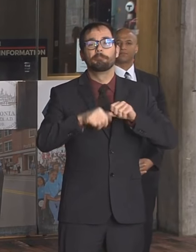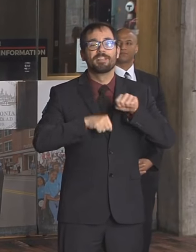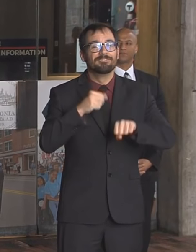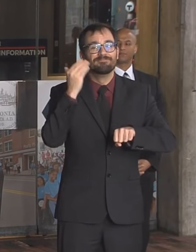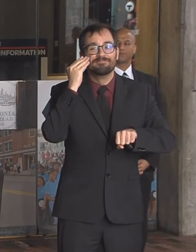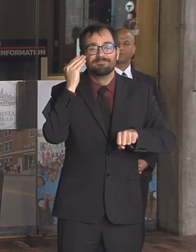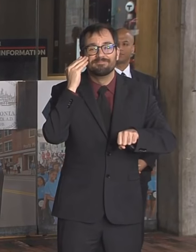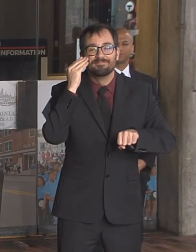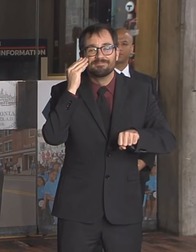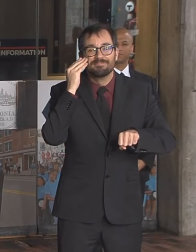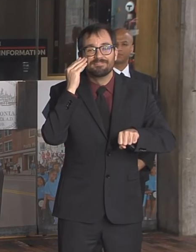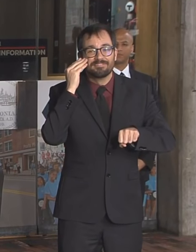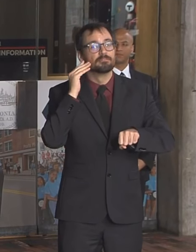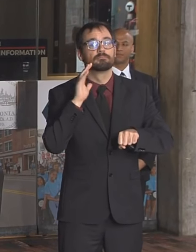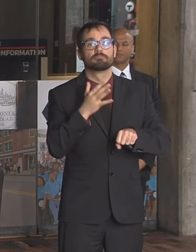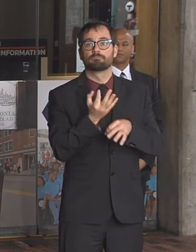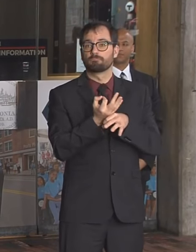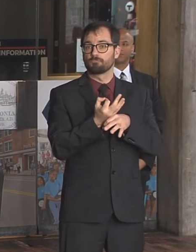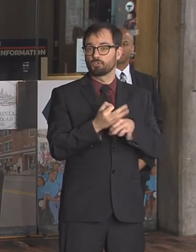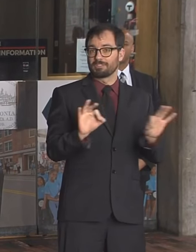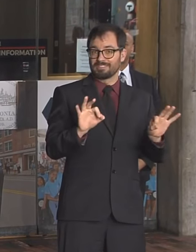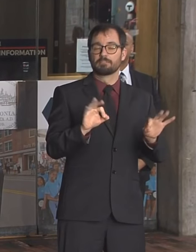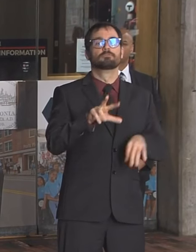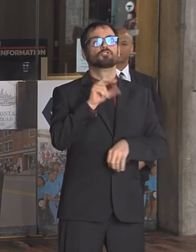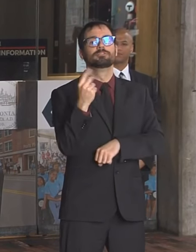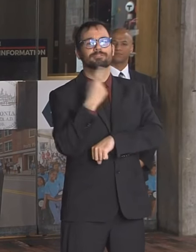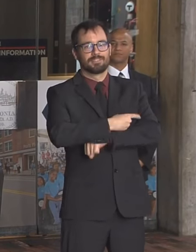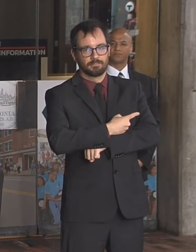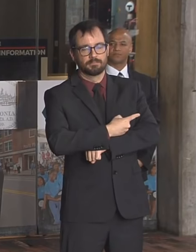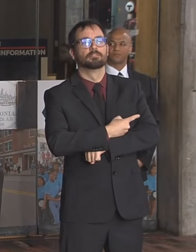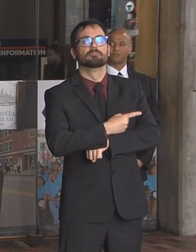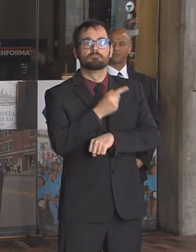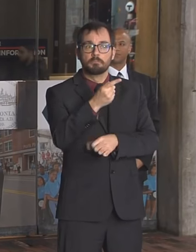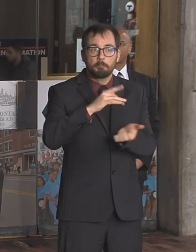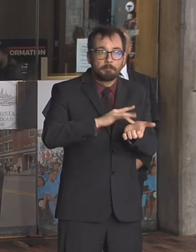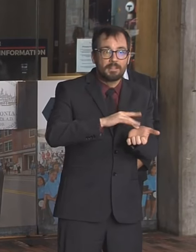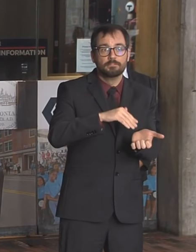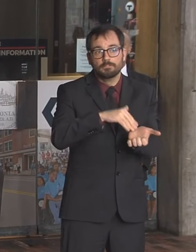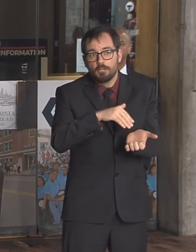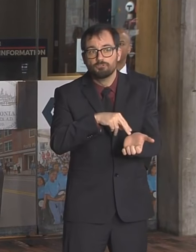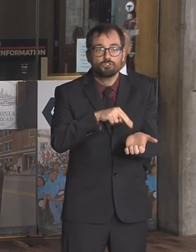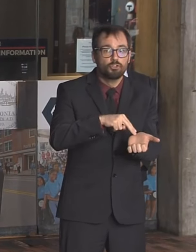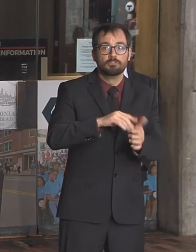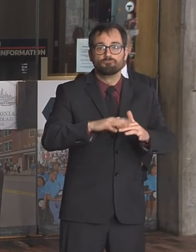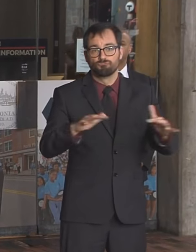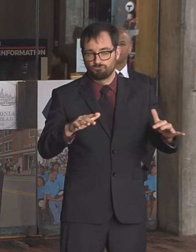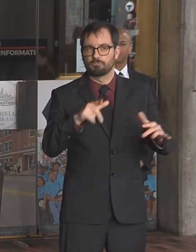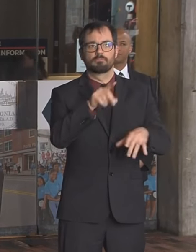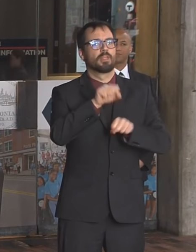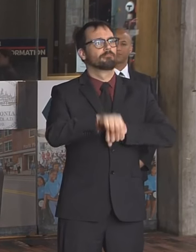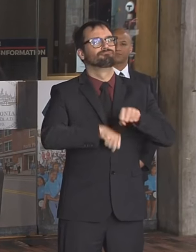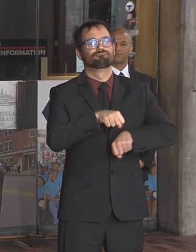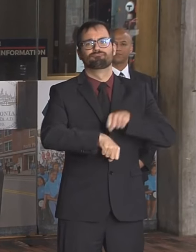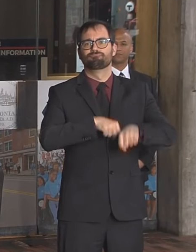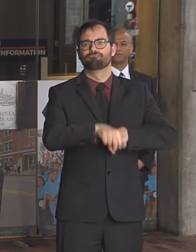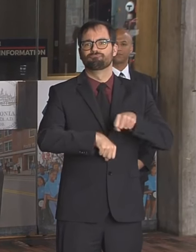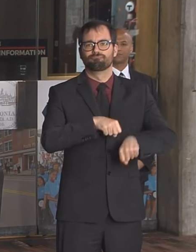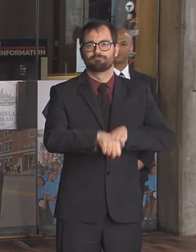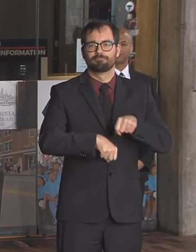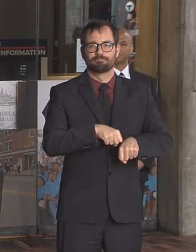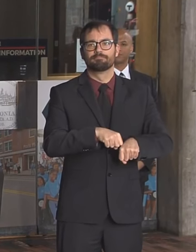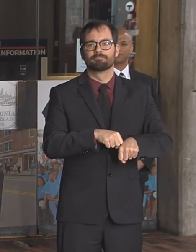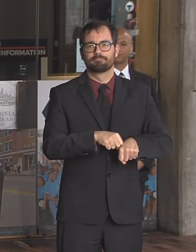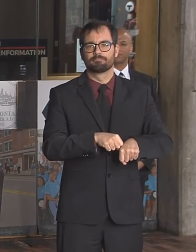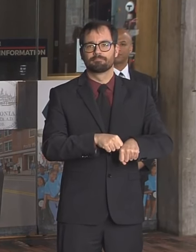five cities and towns around the Commonwealth. So we're asking Blue Bikes, if you're a medical personnel and you don't have a membership for Blue